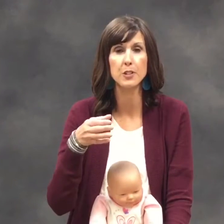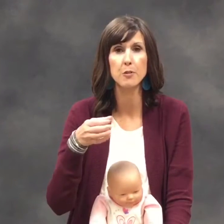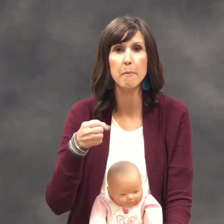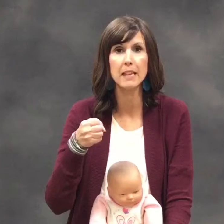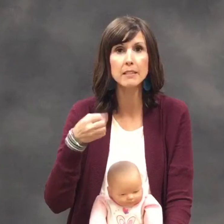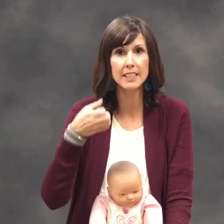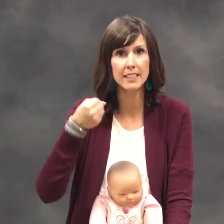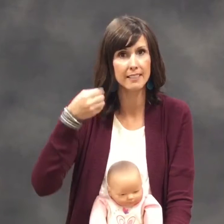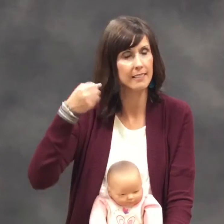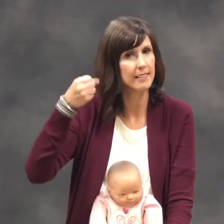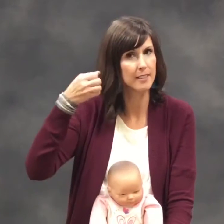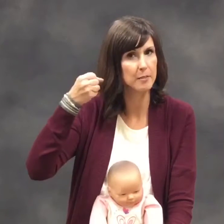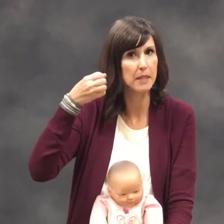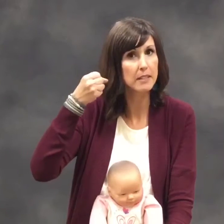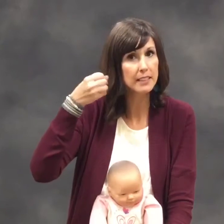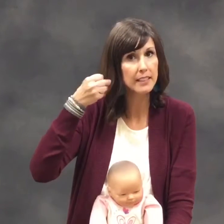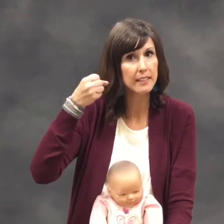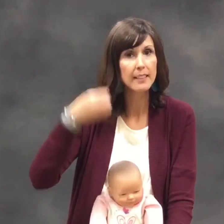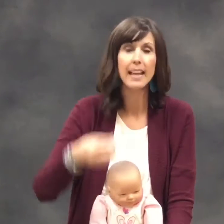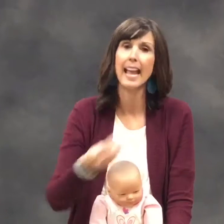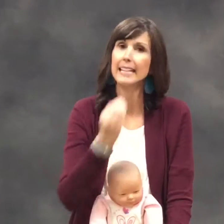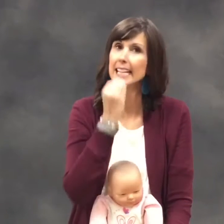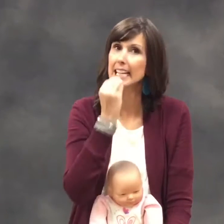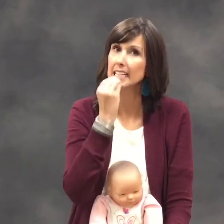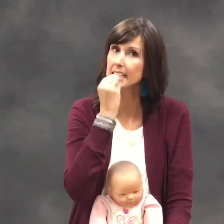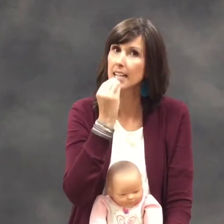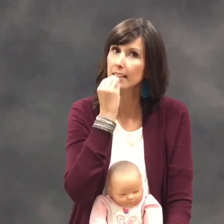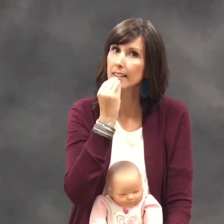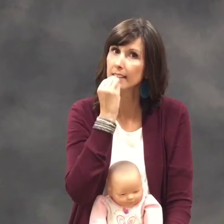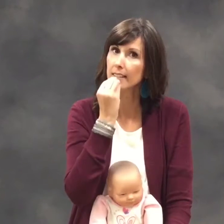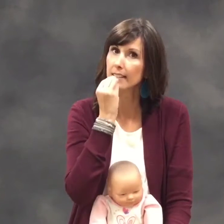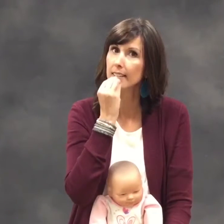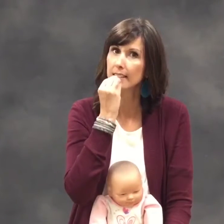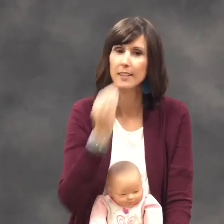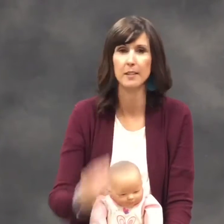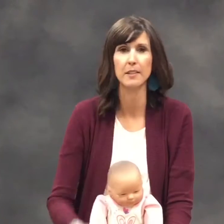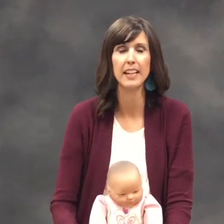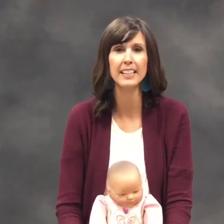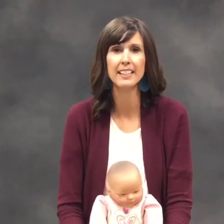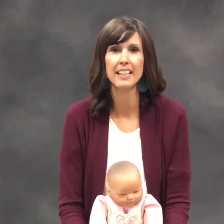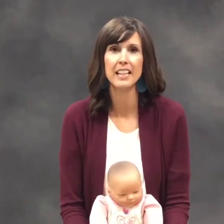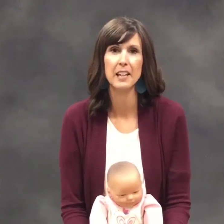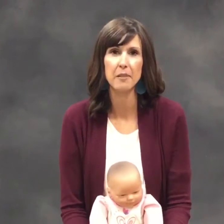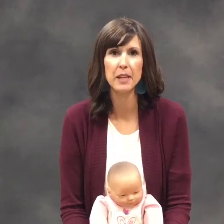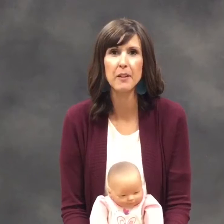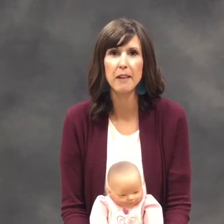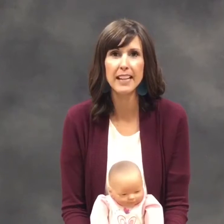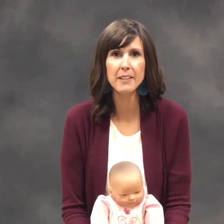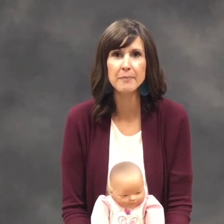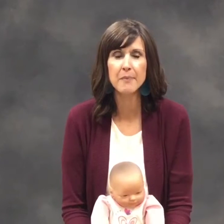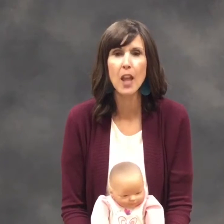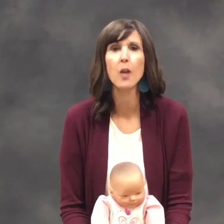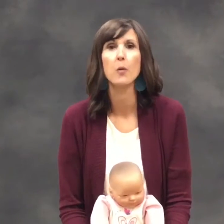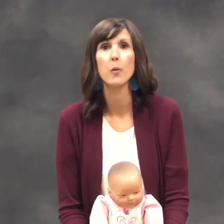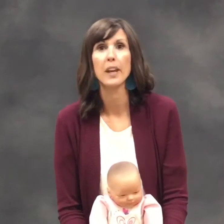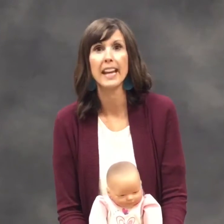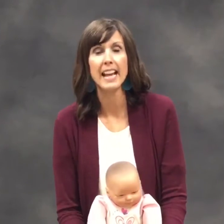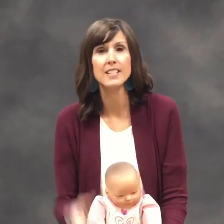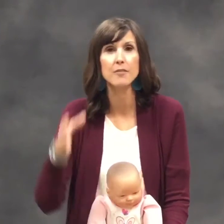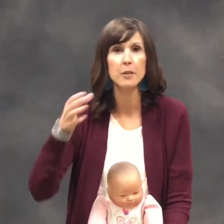do milk. This is milk. And eat. Okay, here we go. Ready? We ask for